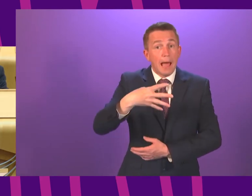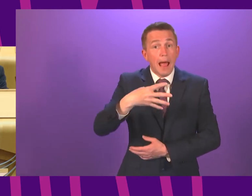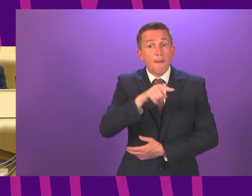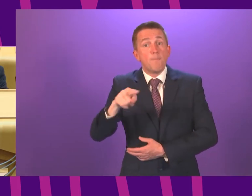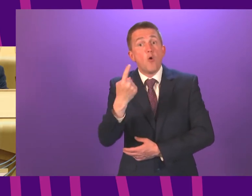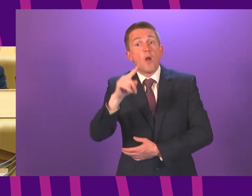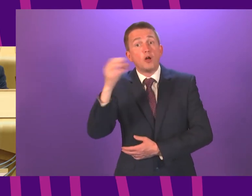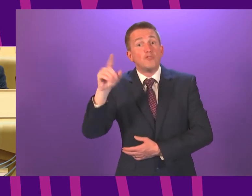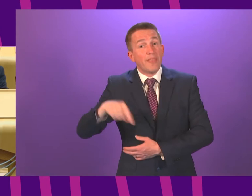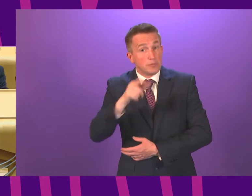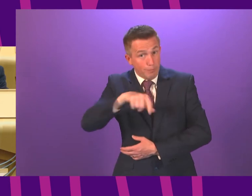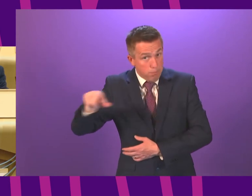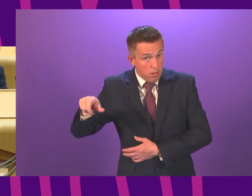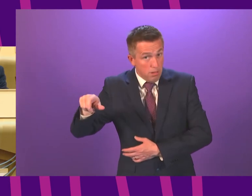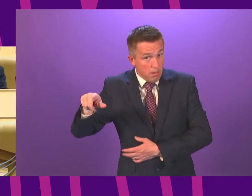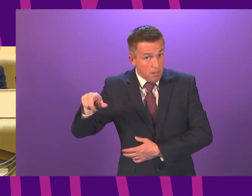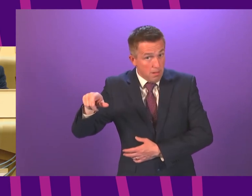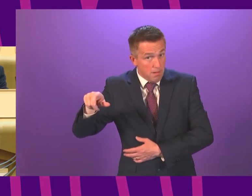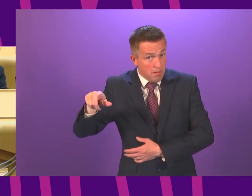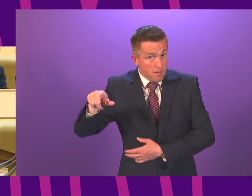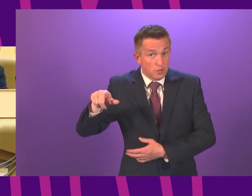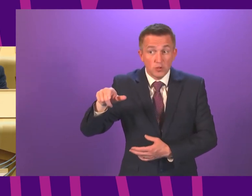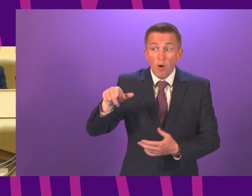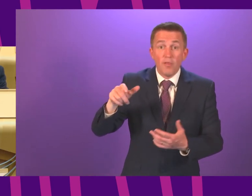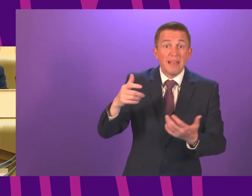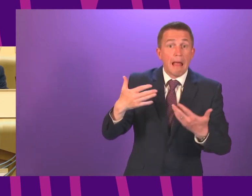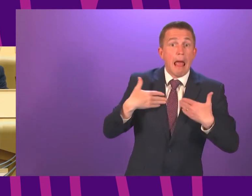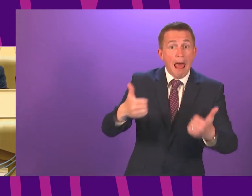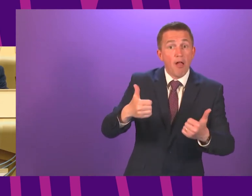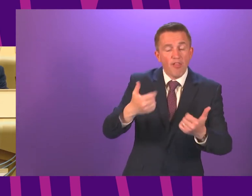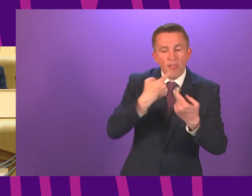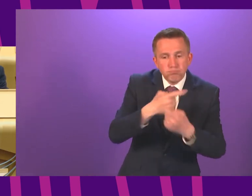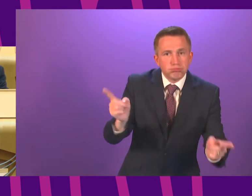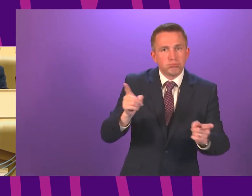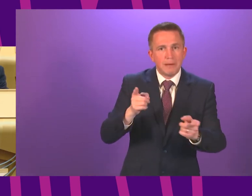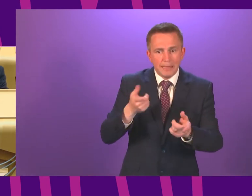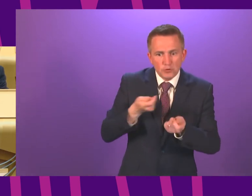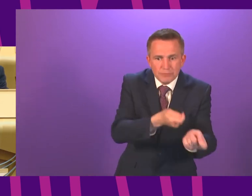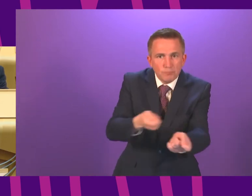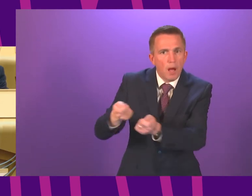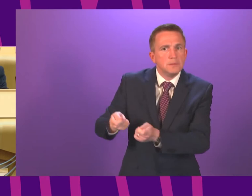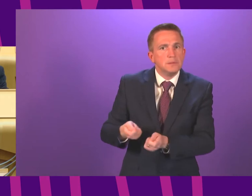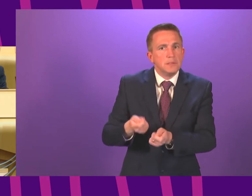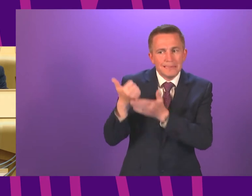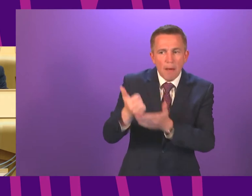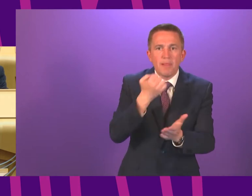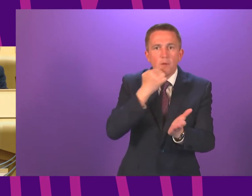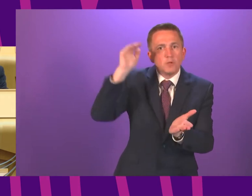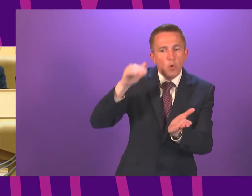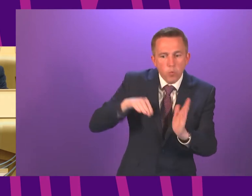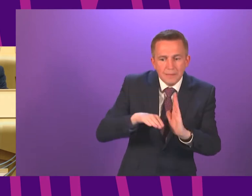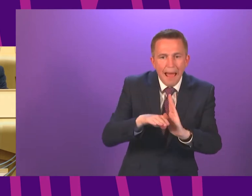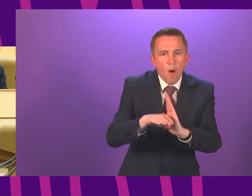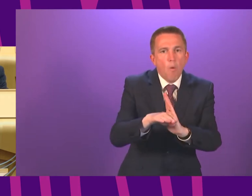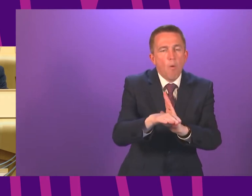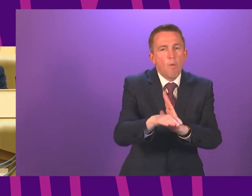And this provides further evidence that the major public health interventions we've seen in the past few weeks are having an impact. In